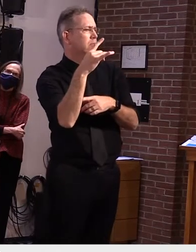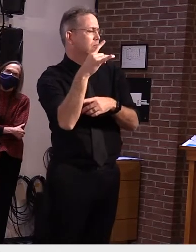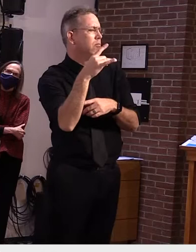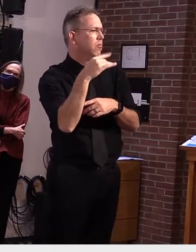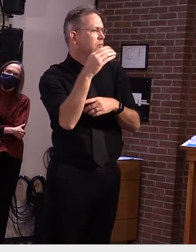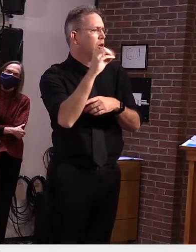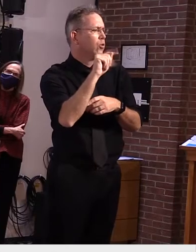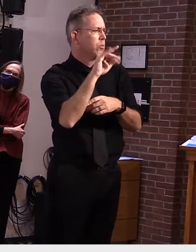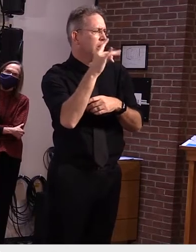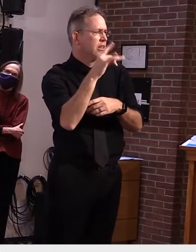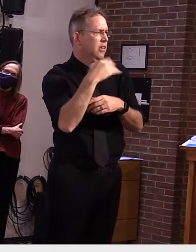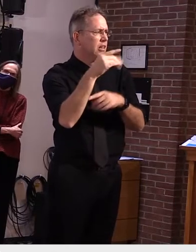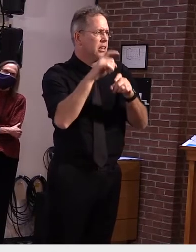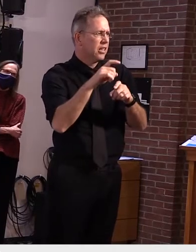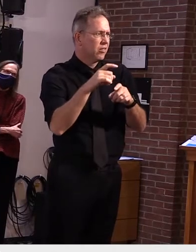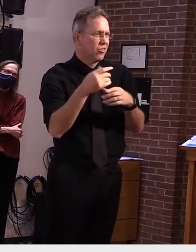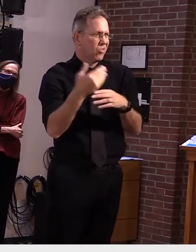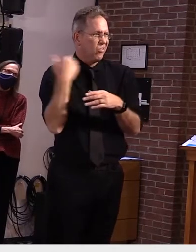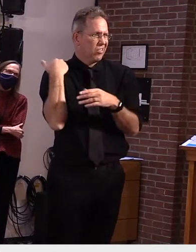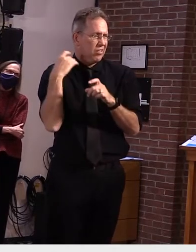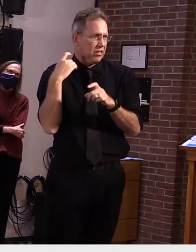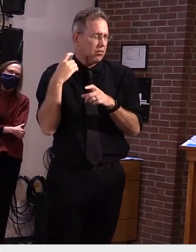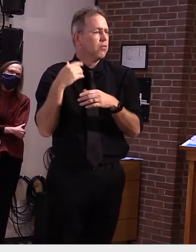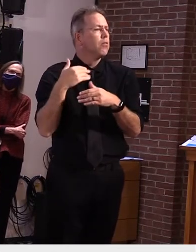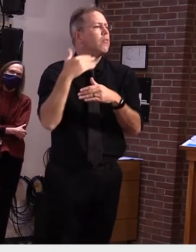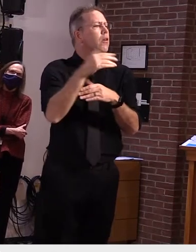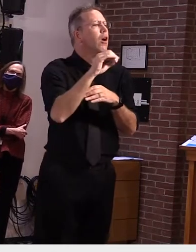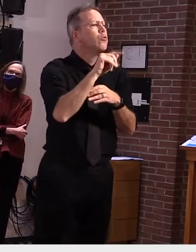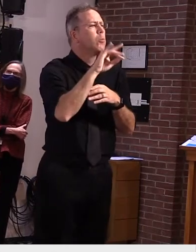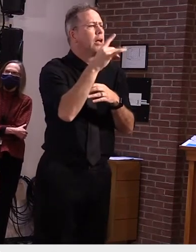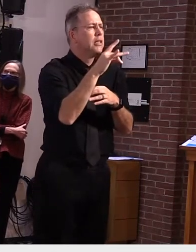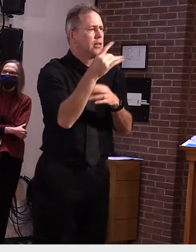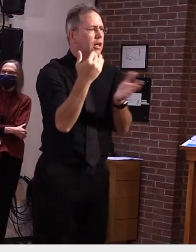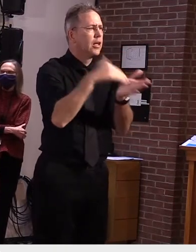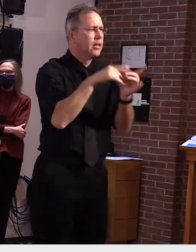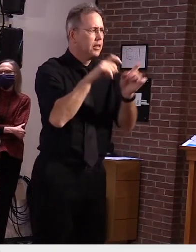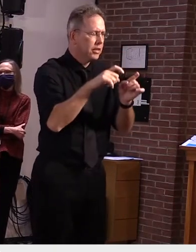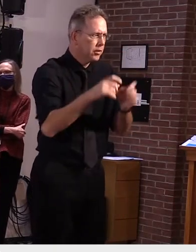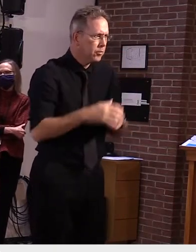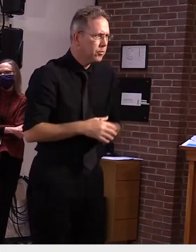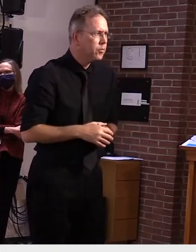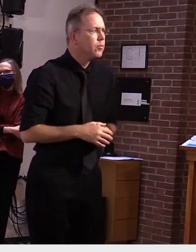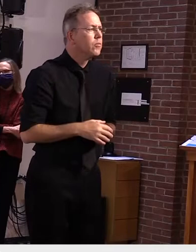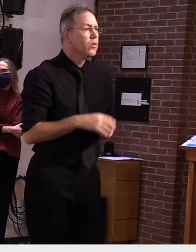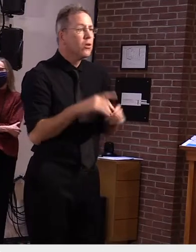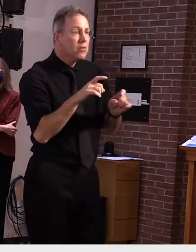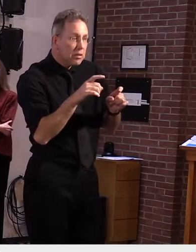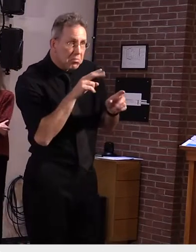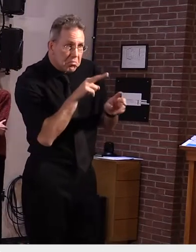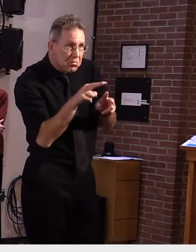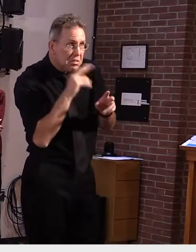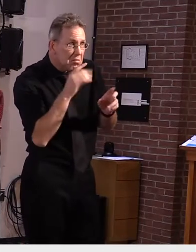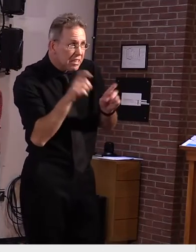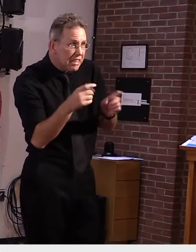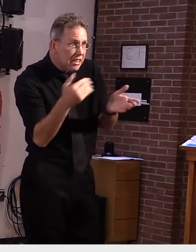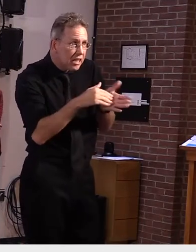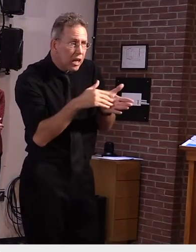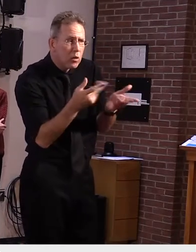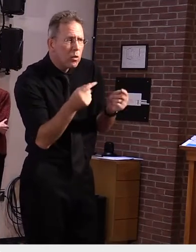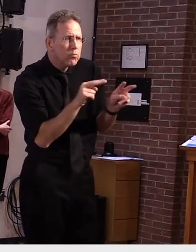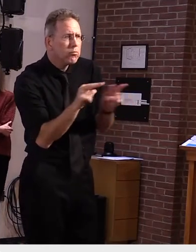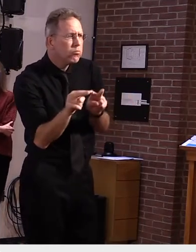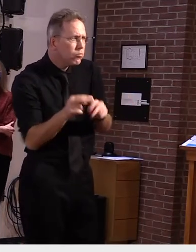1019 and then additional testing will be assessed at that time but i just want to say i mean this facility had good